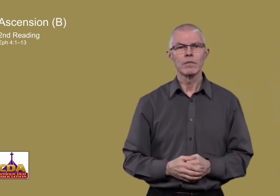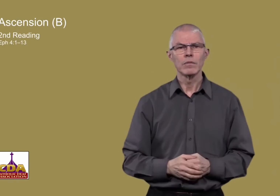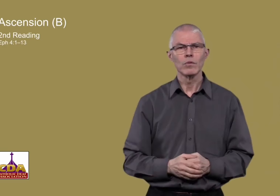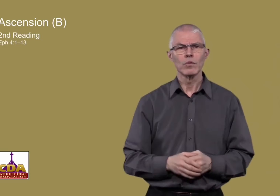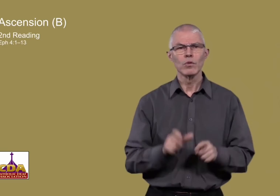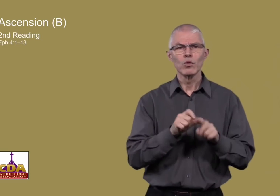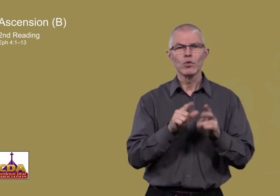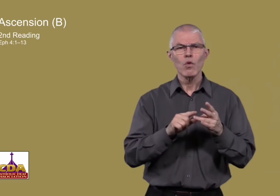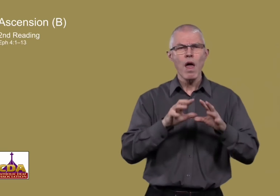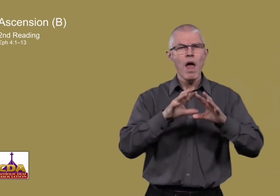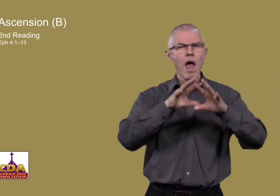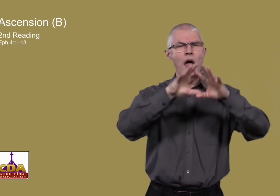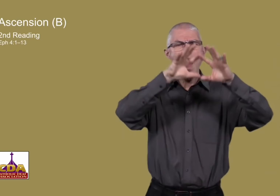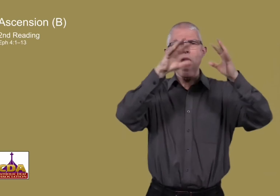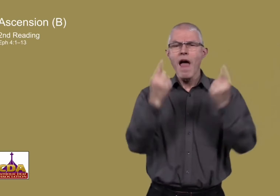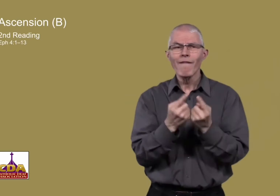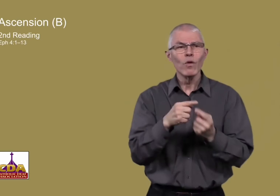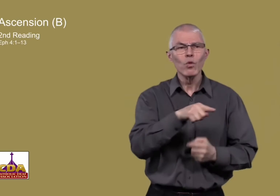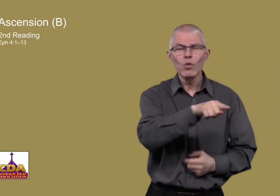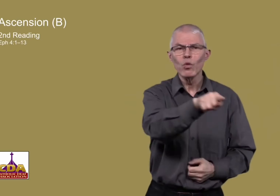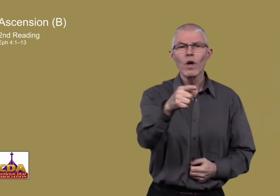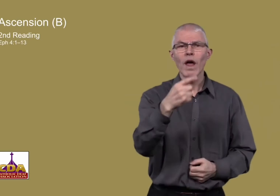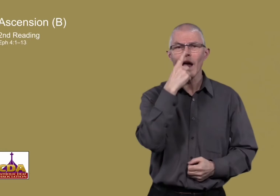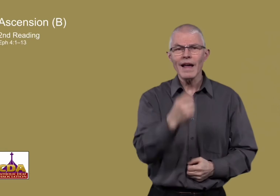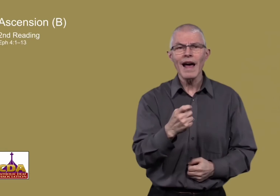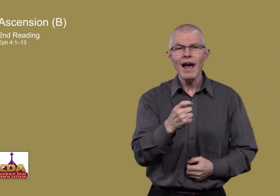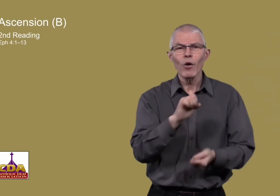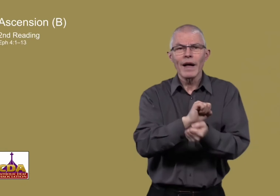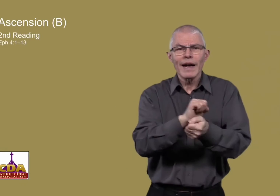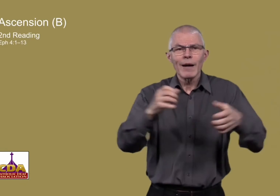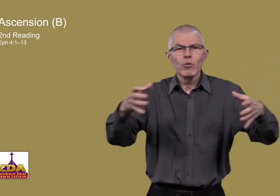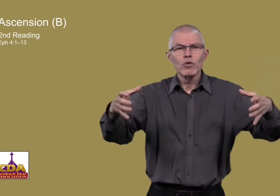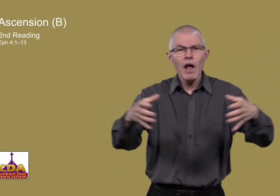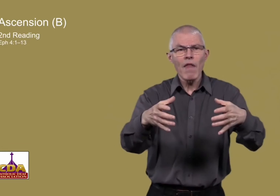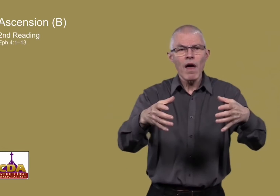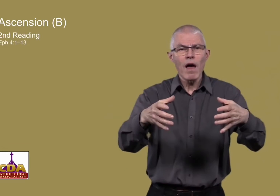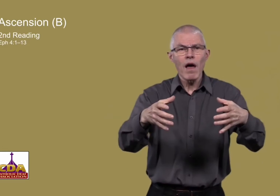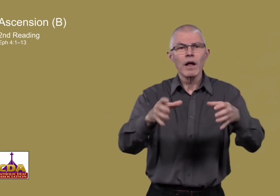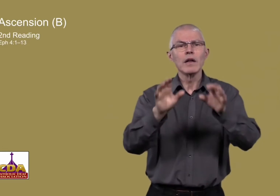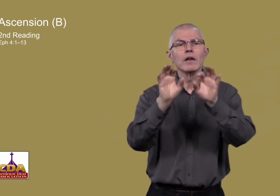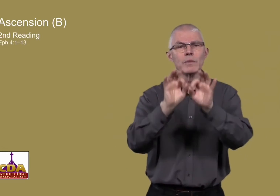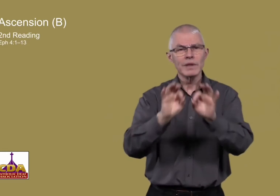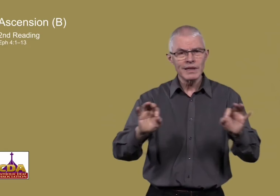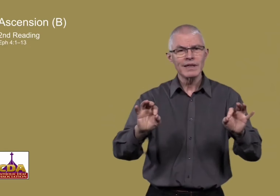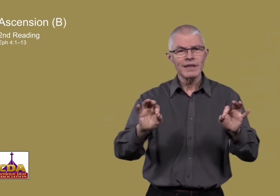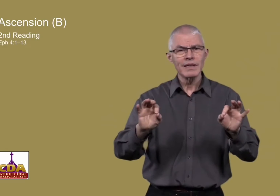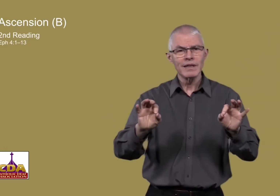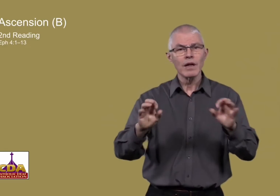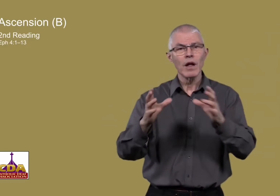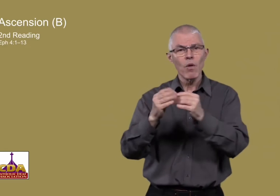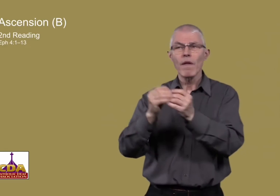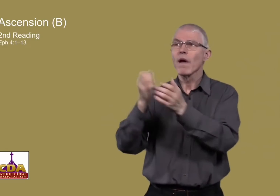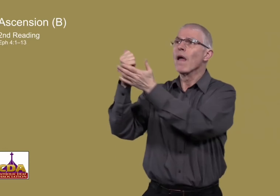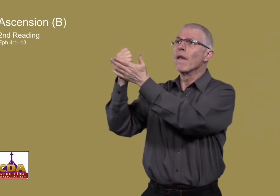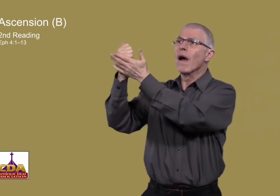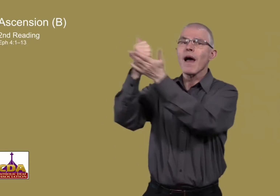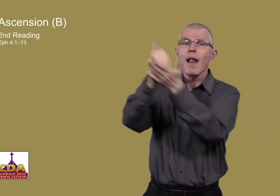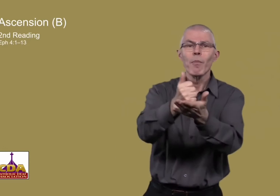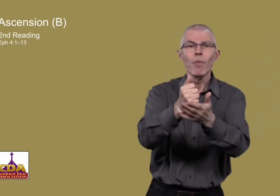Do everything that you can to keep together in peace with the help